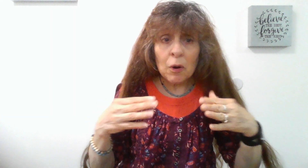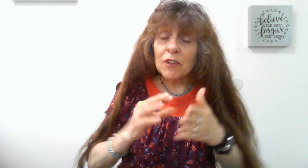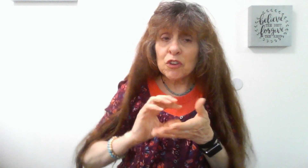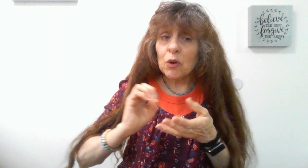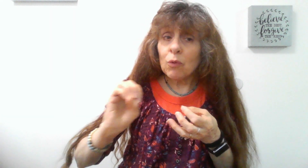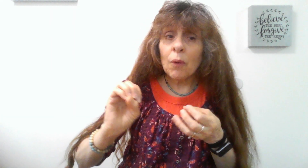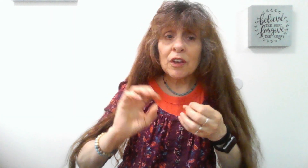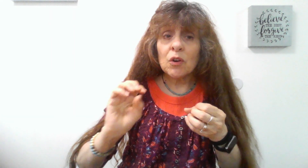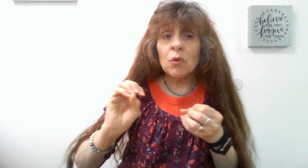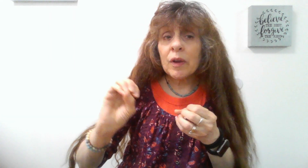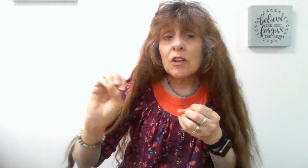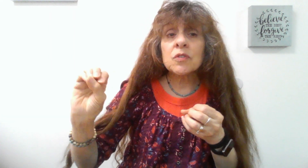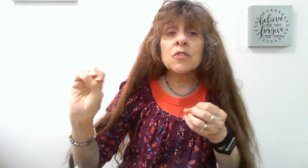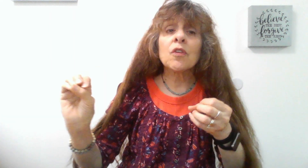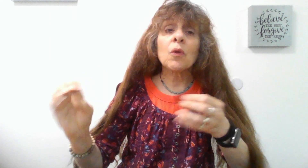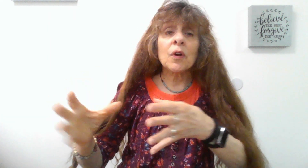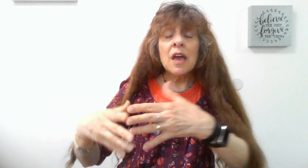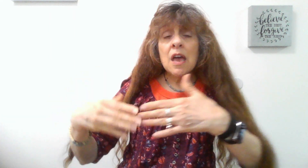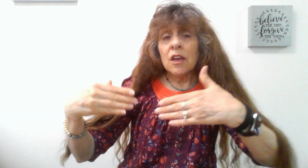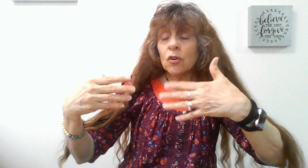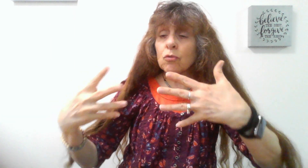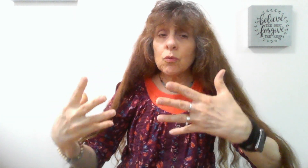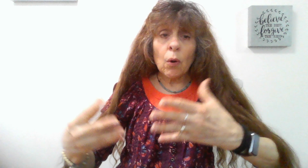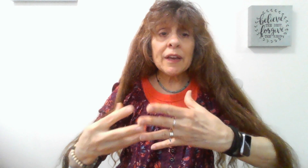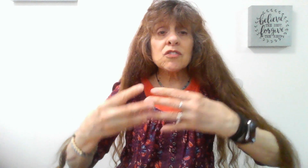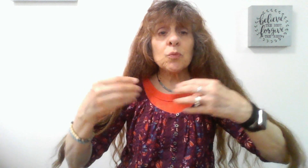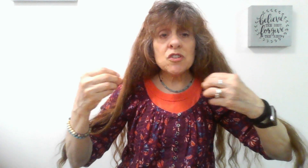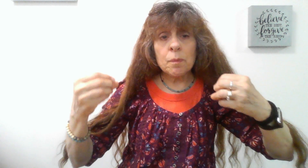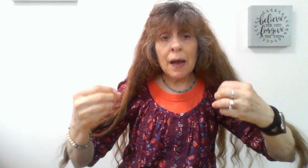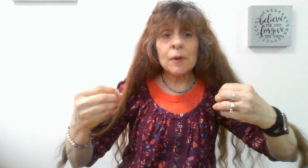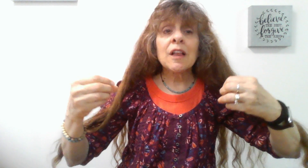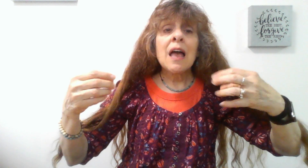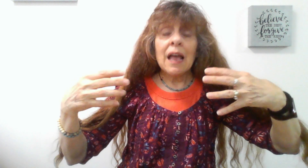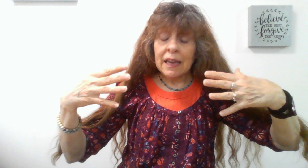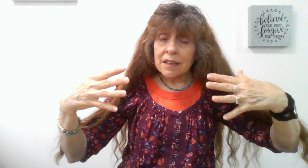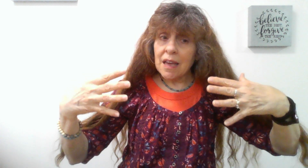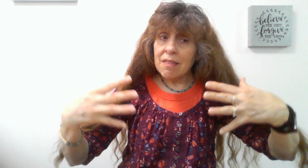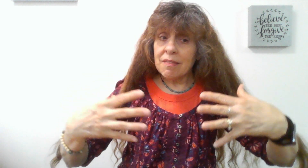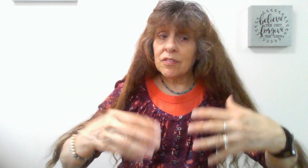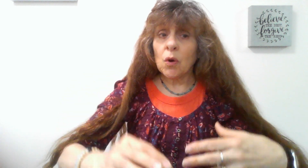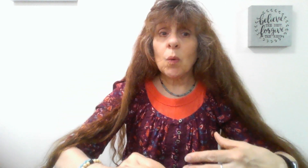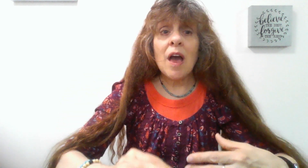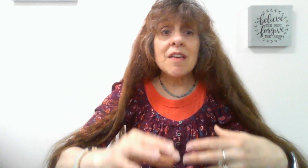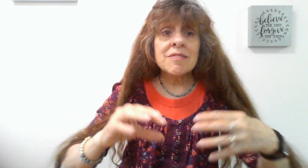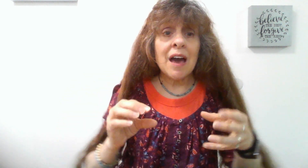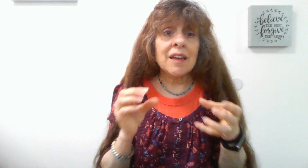perfect. You're growing. You're growing closer to the Lord. You're growing as you read your Bible. And so that